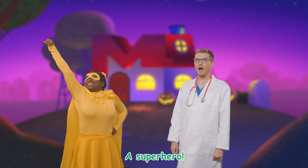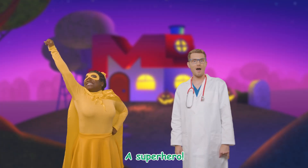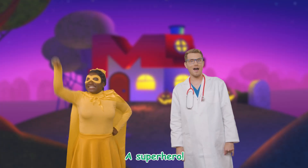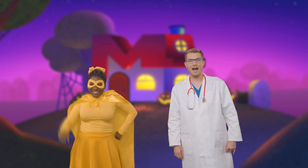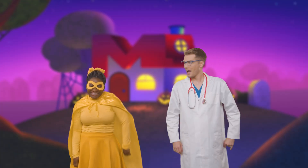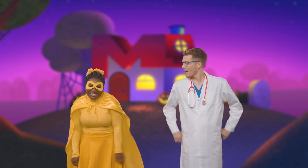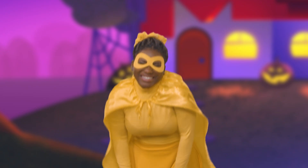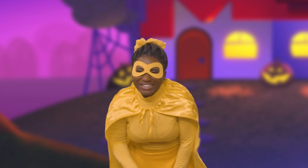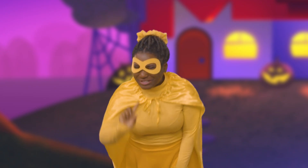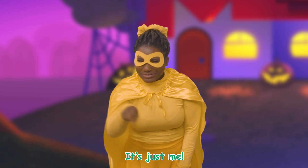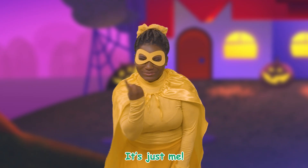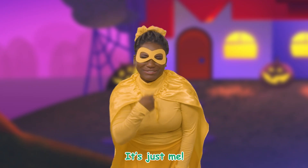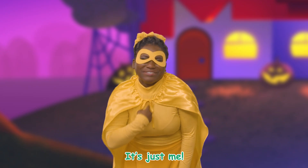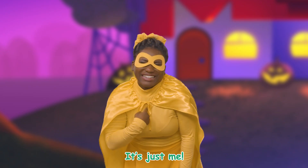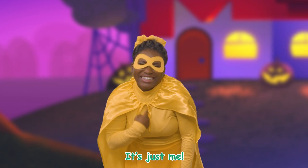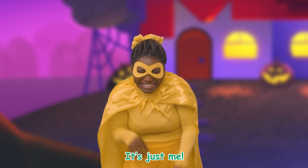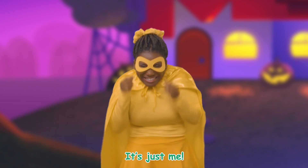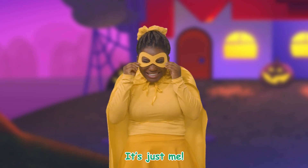Hee hee hee! It's just me!